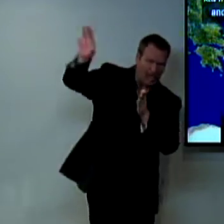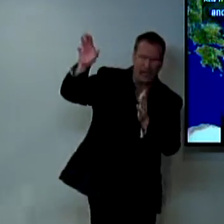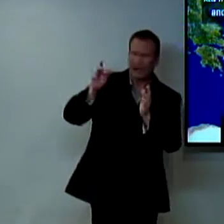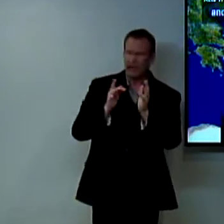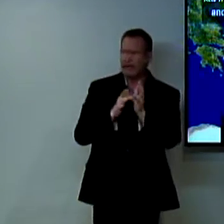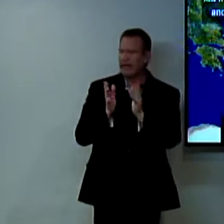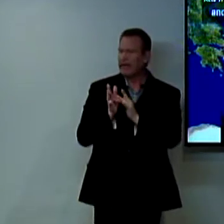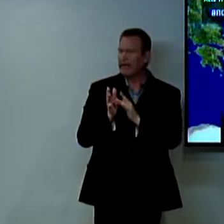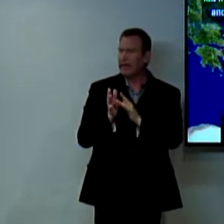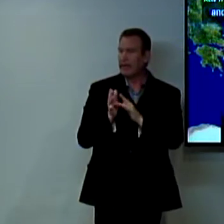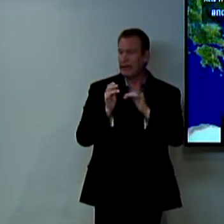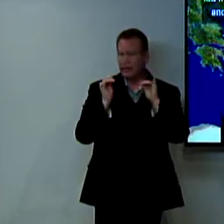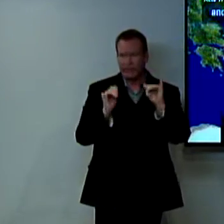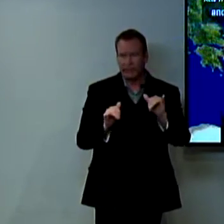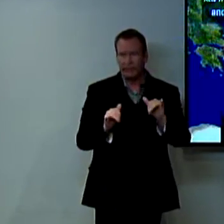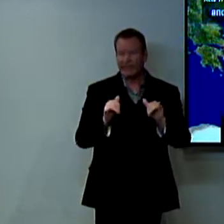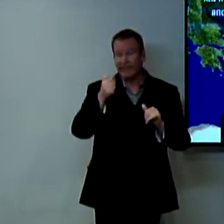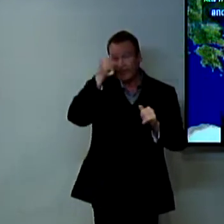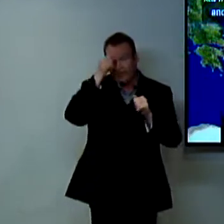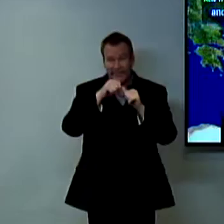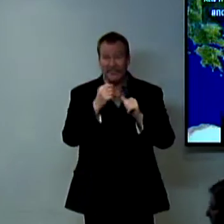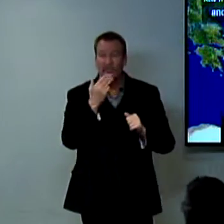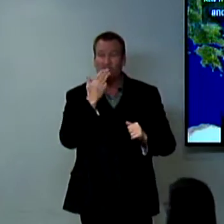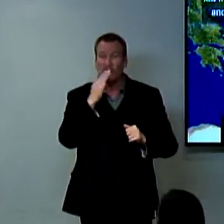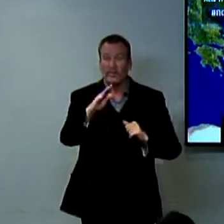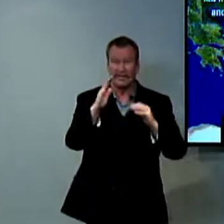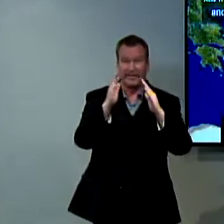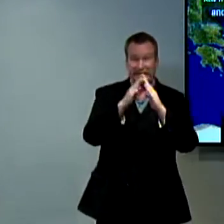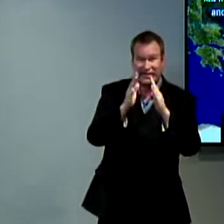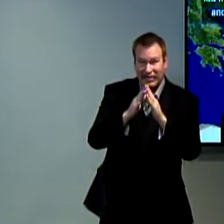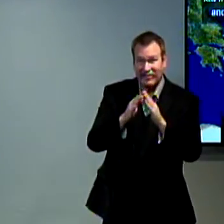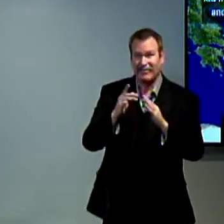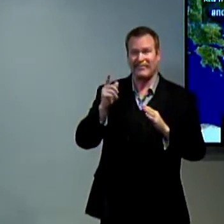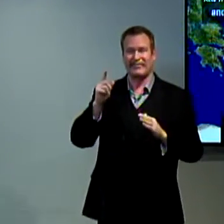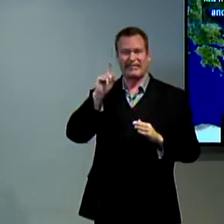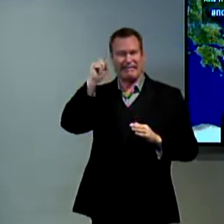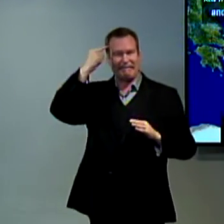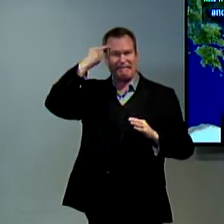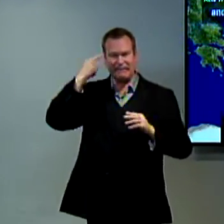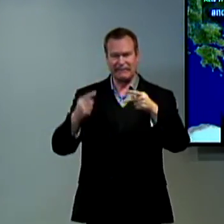angry because they were thinking they didn't want Jesus as a king they didn't want to take down Caesar as a king